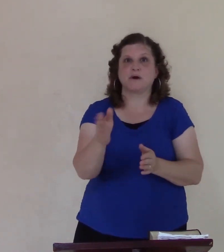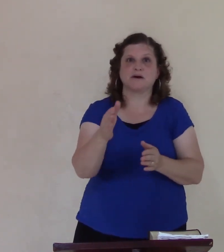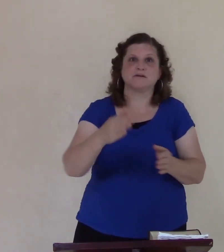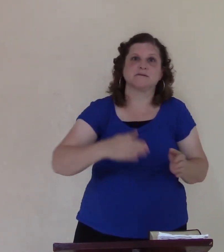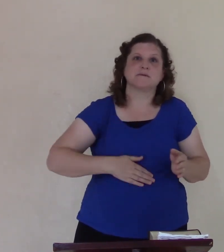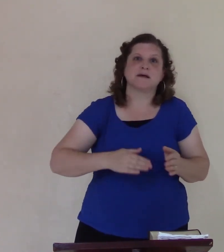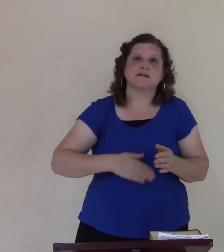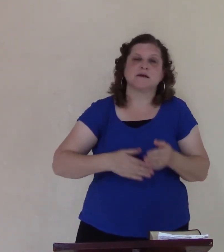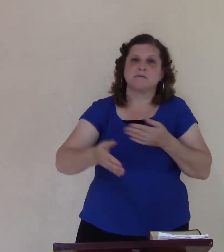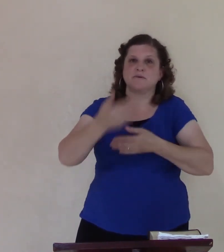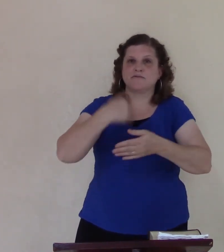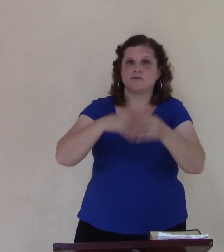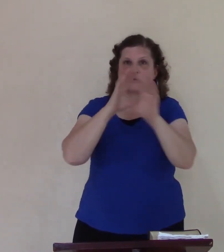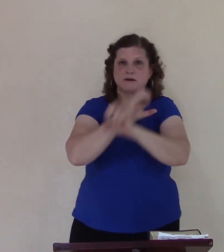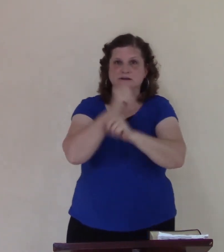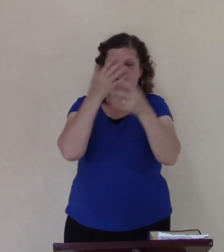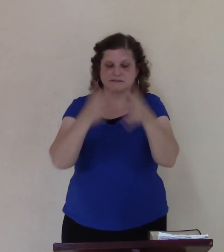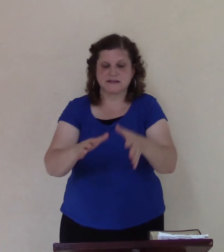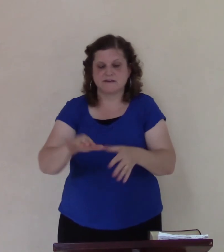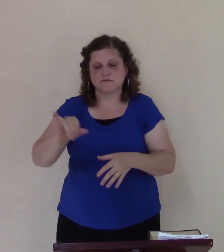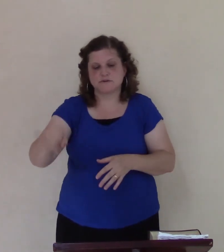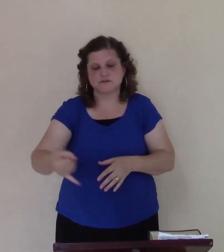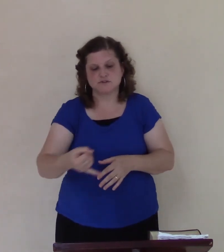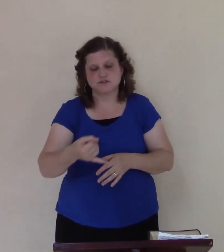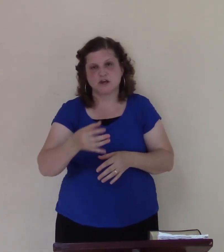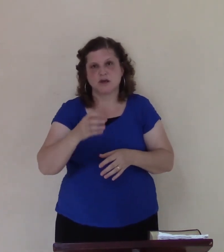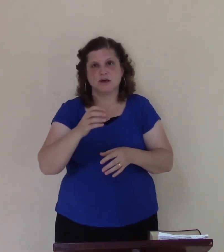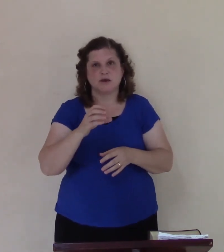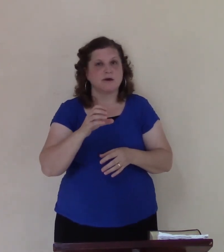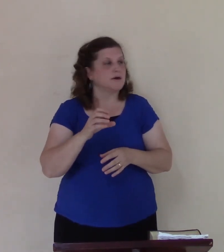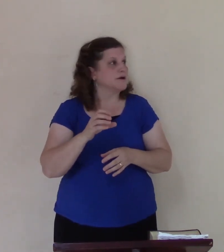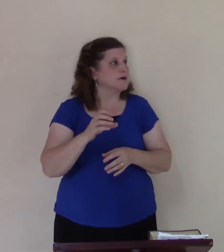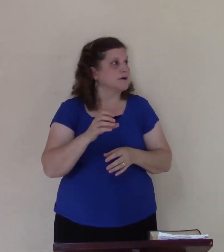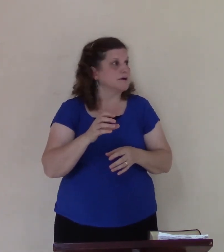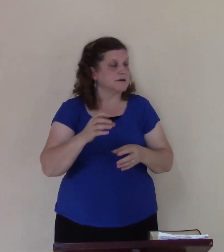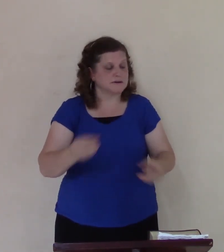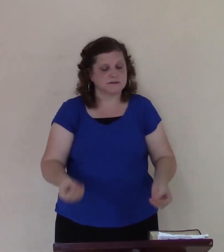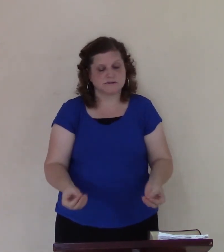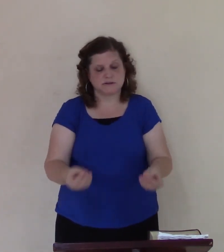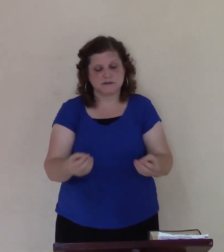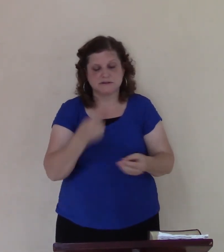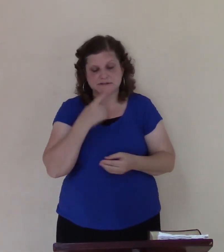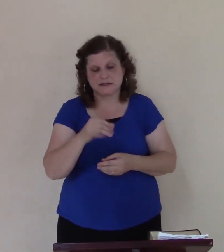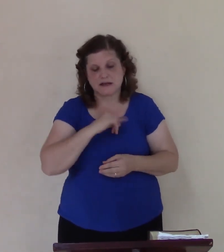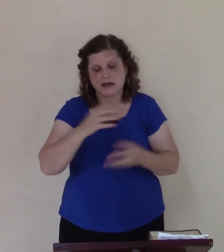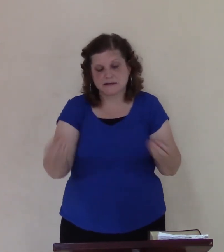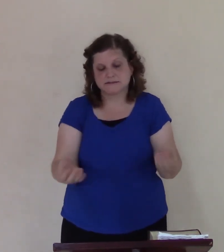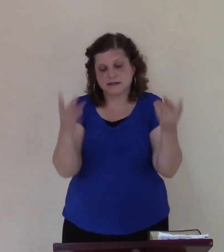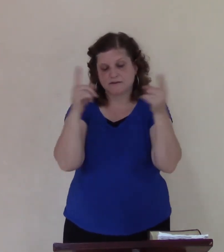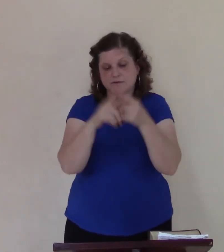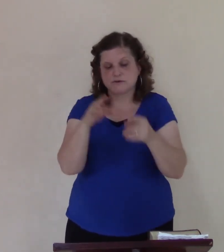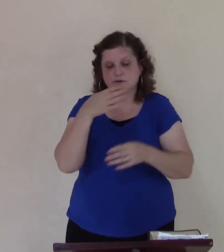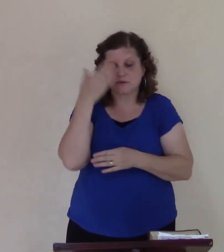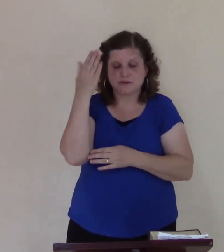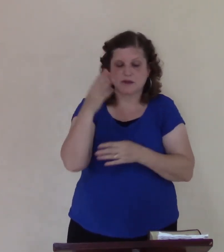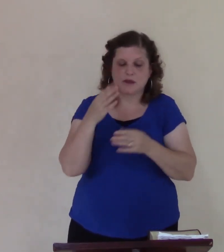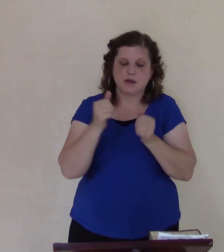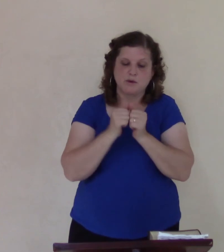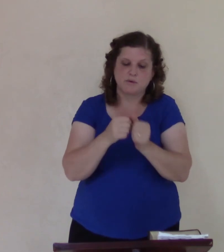okay John chapter 2 verse 9 but I would sacrifice him to thee with the voice of thanksgiving pray this